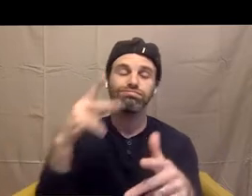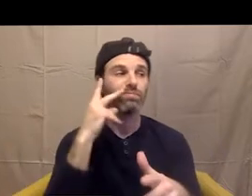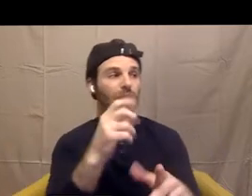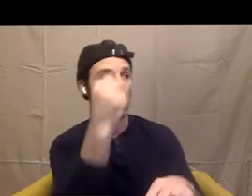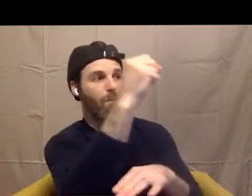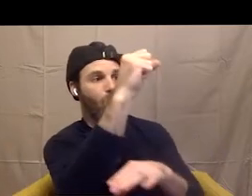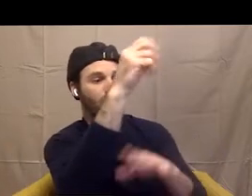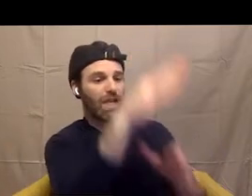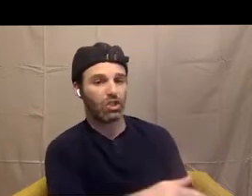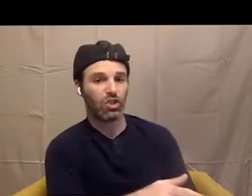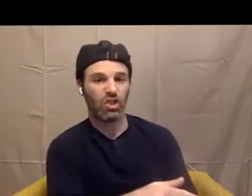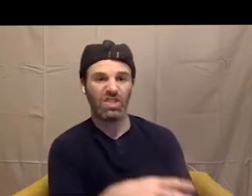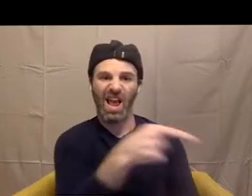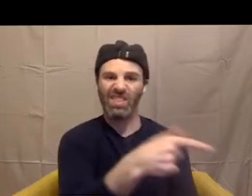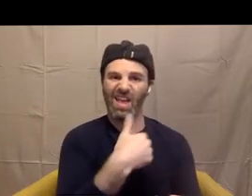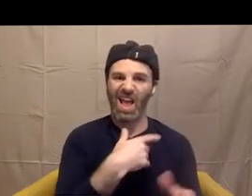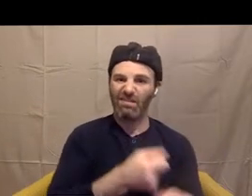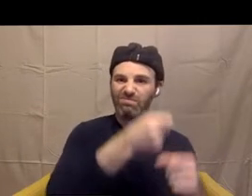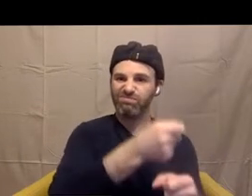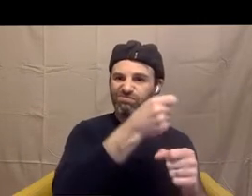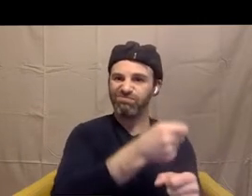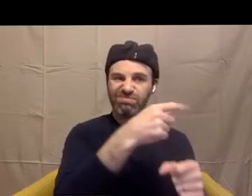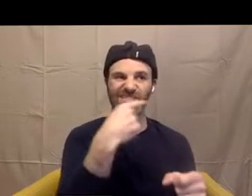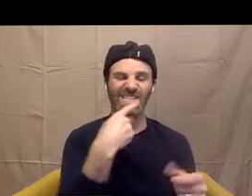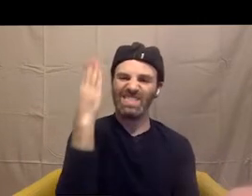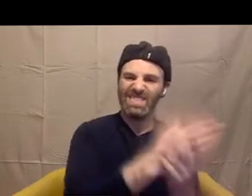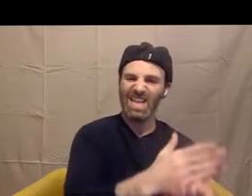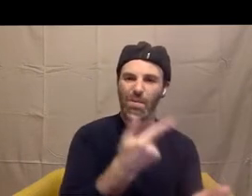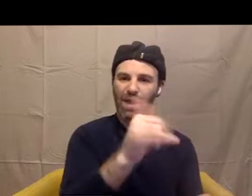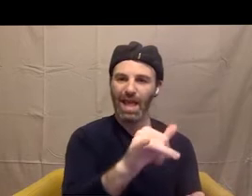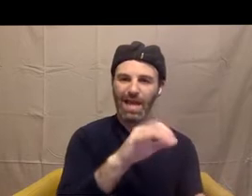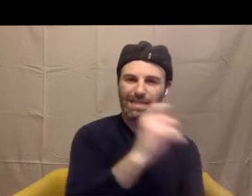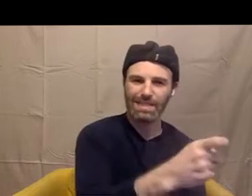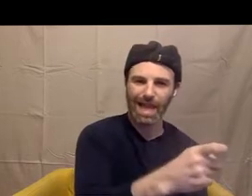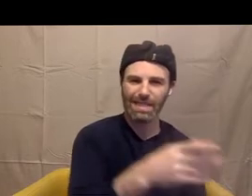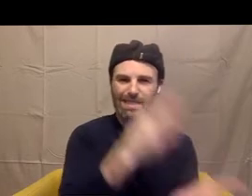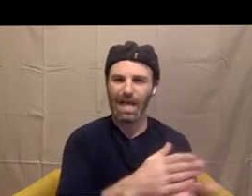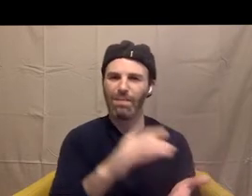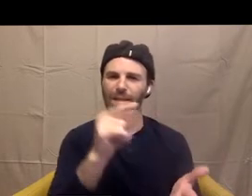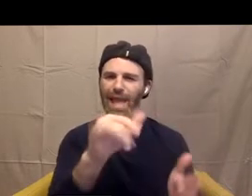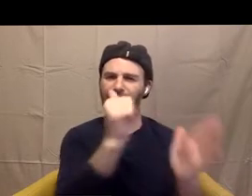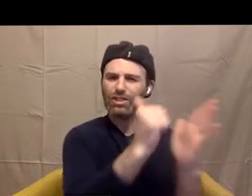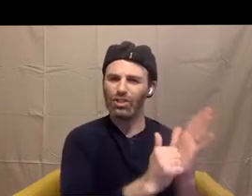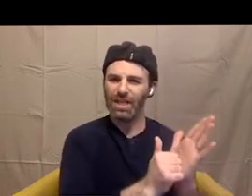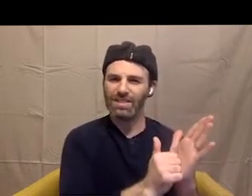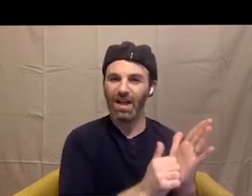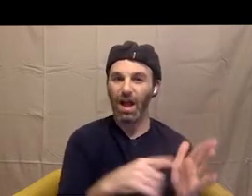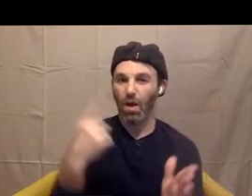gay sex and stop the gay agenda. And the protestor says, God says homosexuals are bad. Mimi says, not my